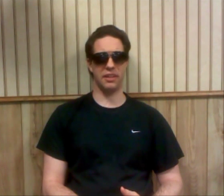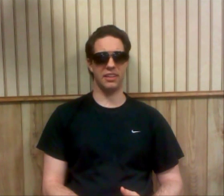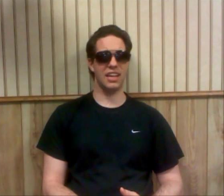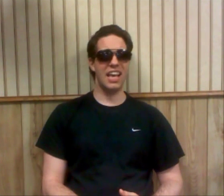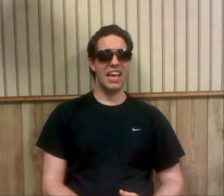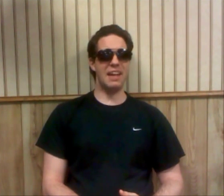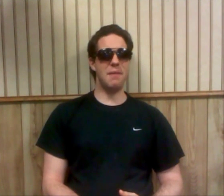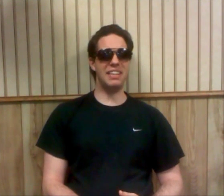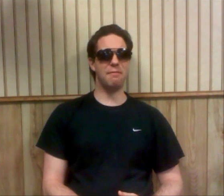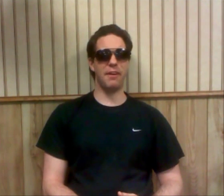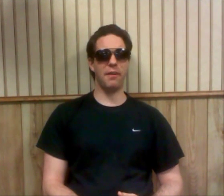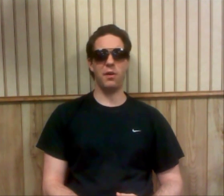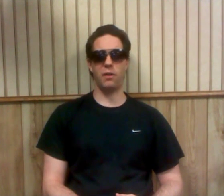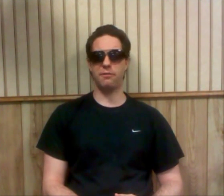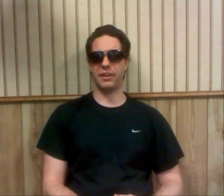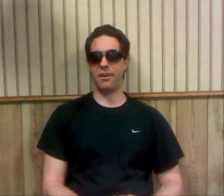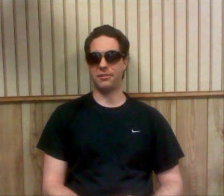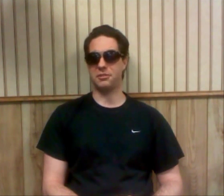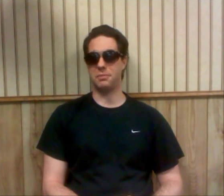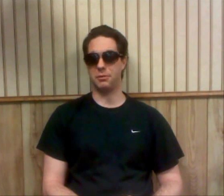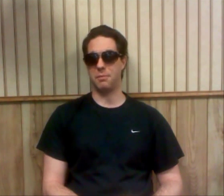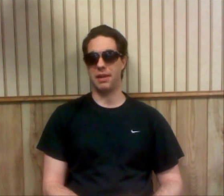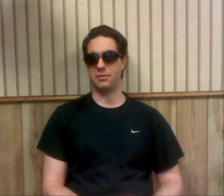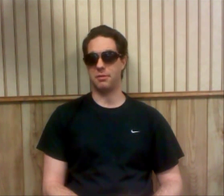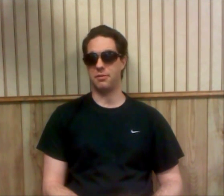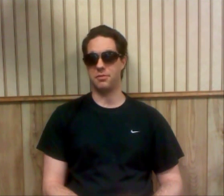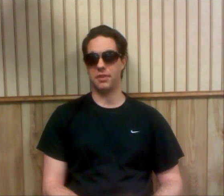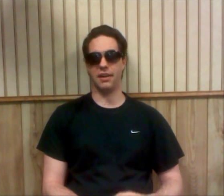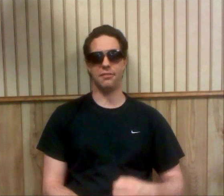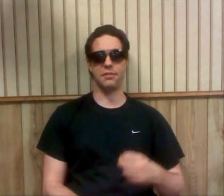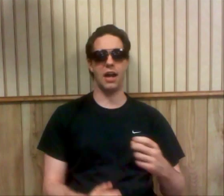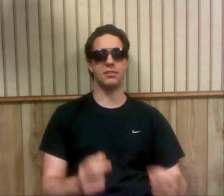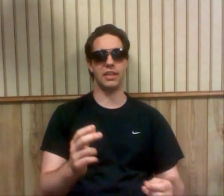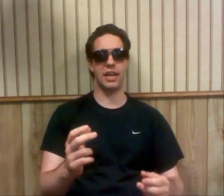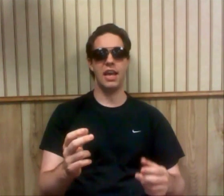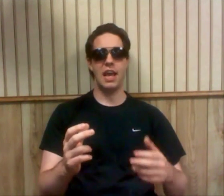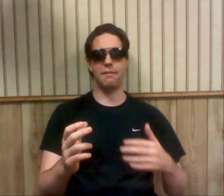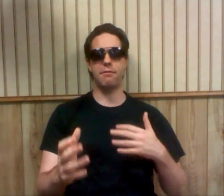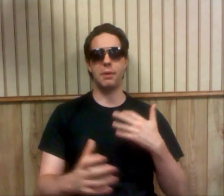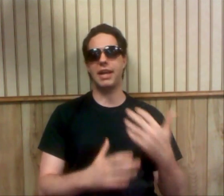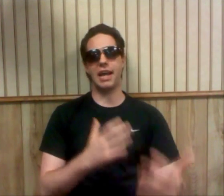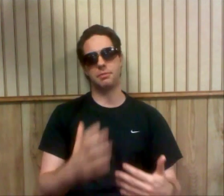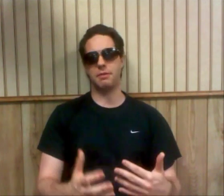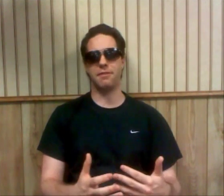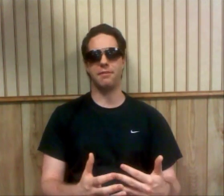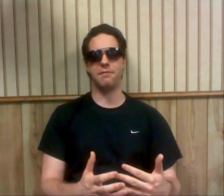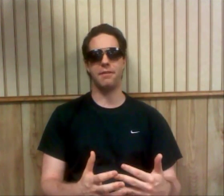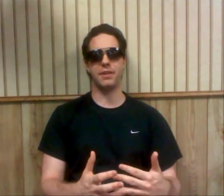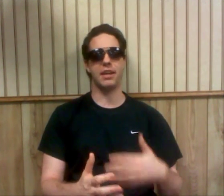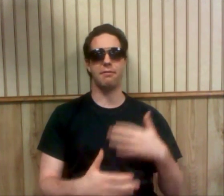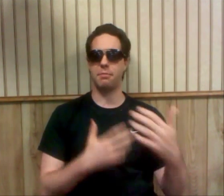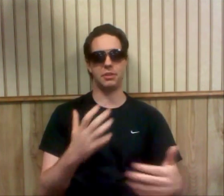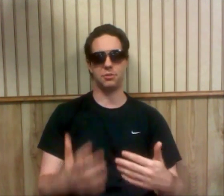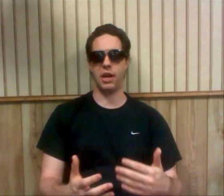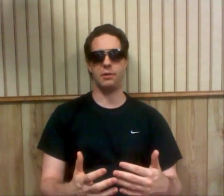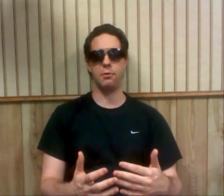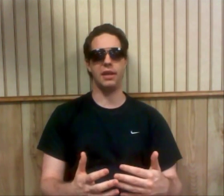this, it makes it very hard for characters to build momentum if you do that. If you constantly, if everybody has to be 50-50 and everybody's trading wins,